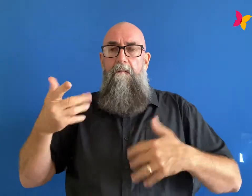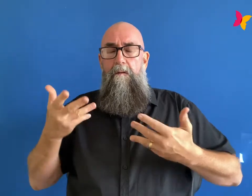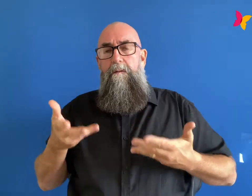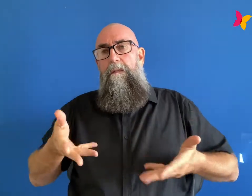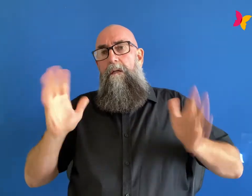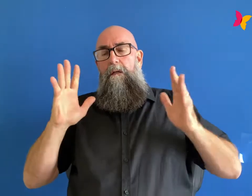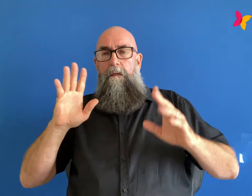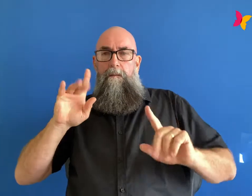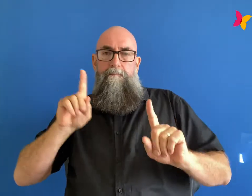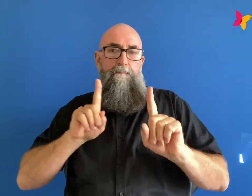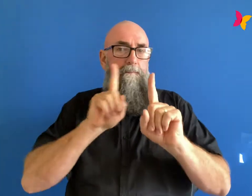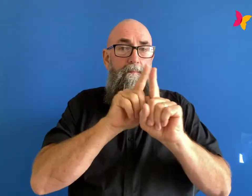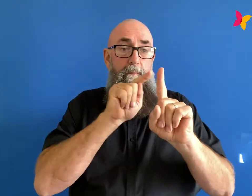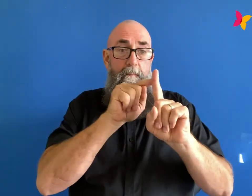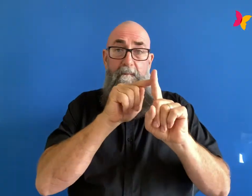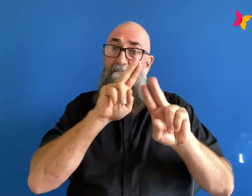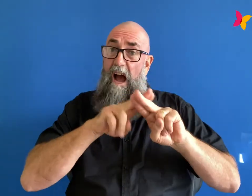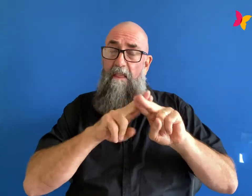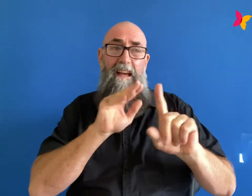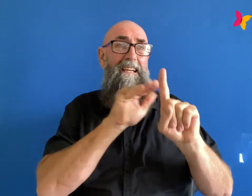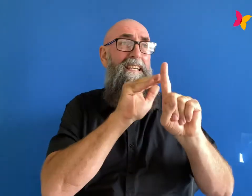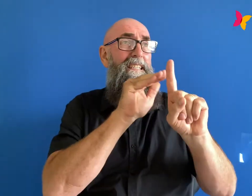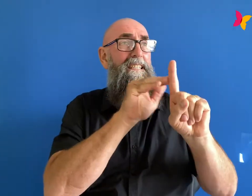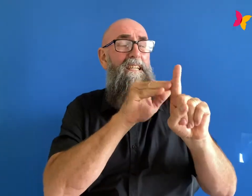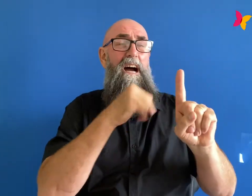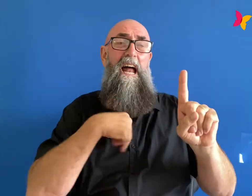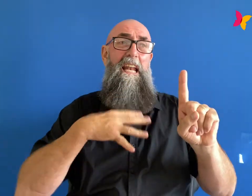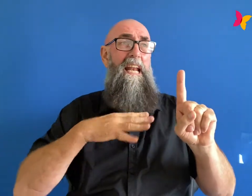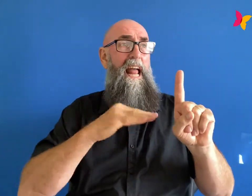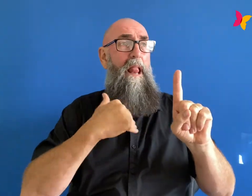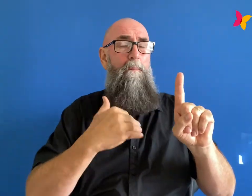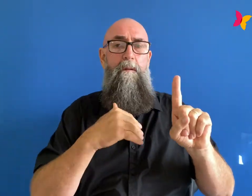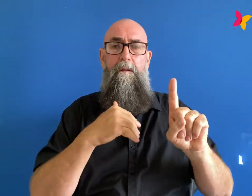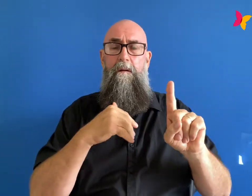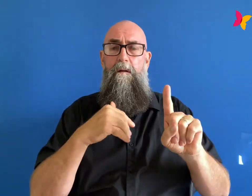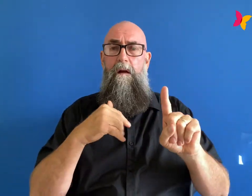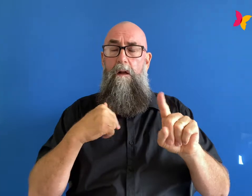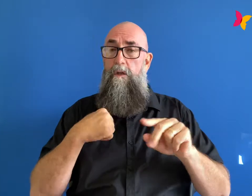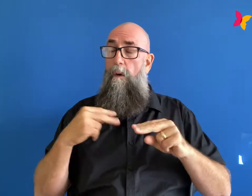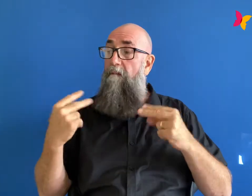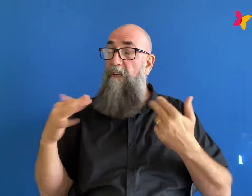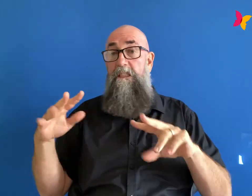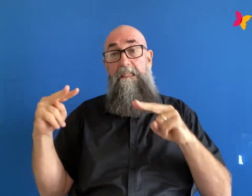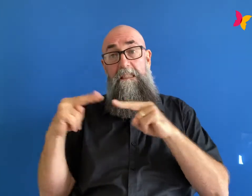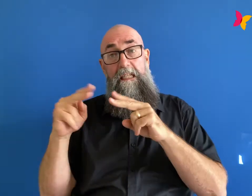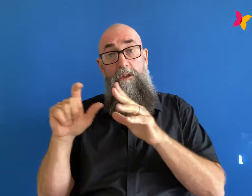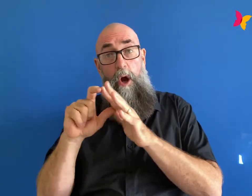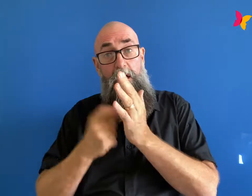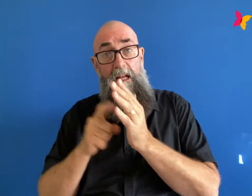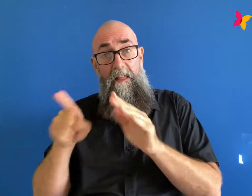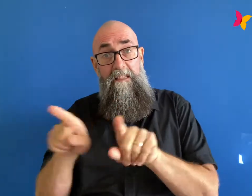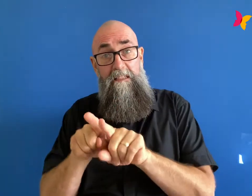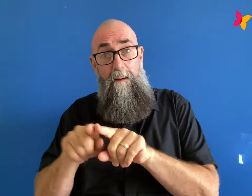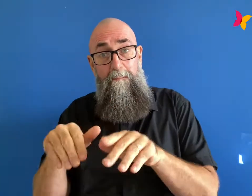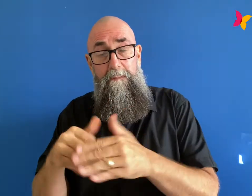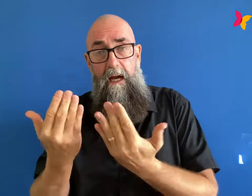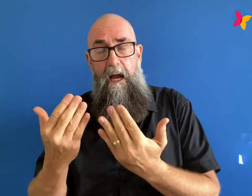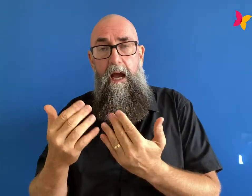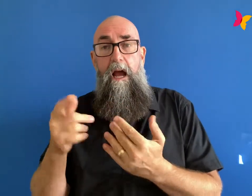needed help so yeah i saw my doctor that day and she said to me something i'll never forget she said i know you feel like this is the worst day